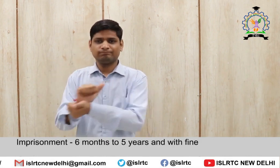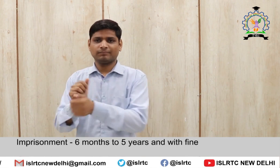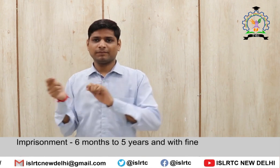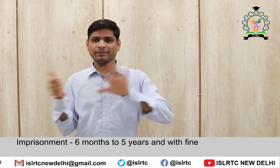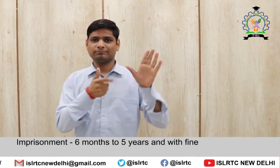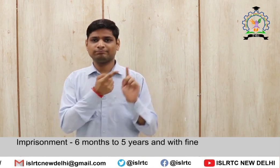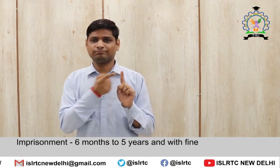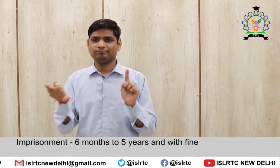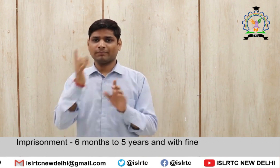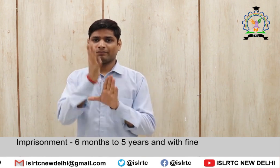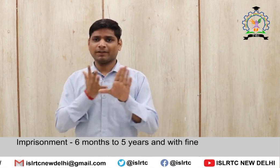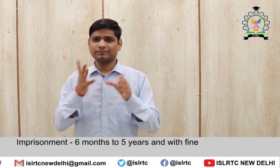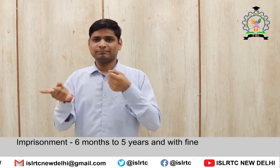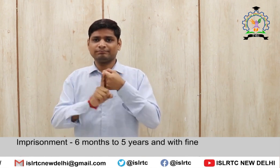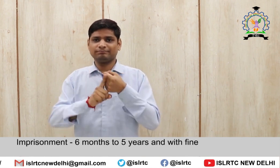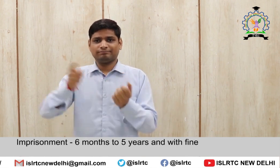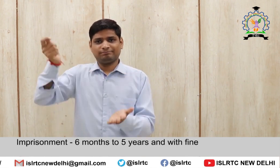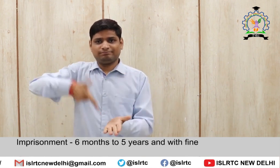Imprisonment, 6 months to 5 years and with fine